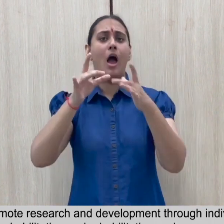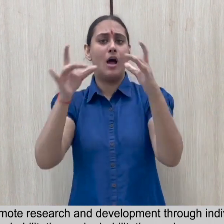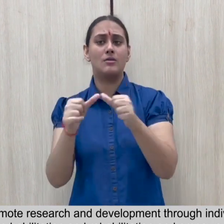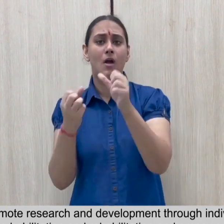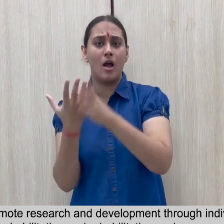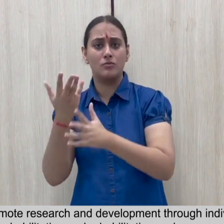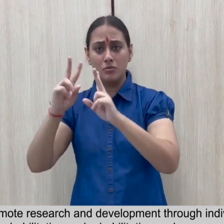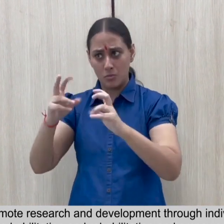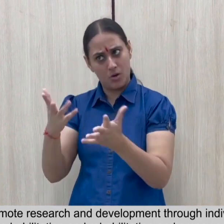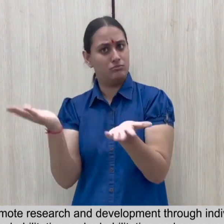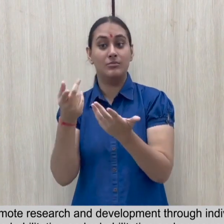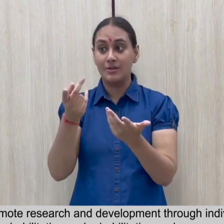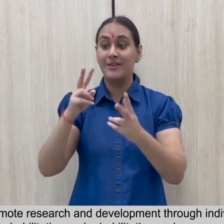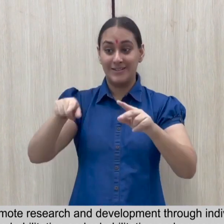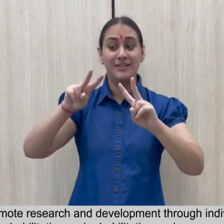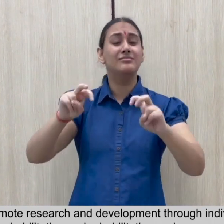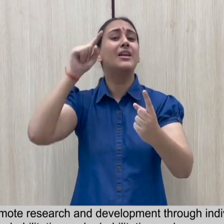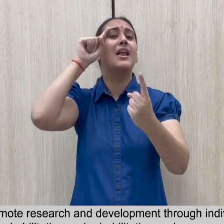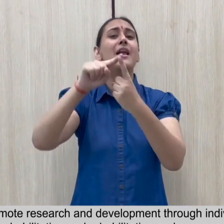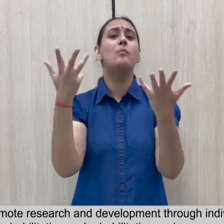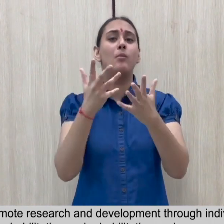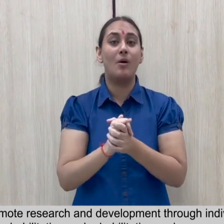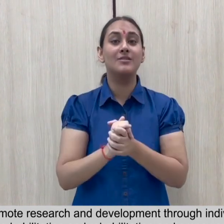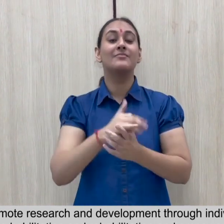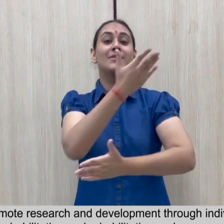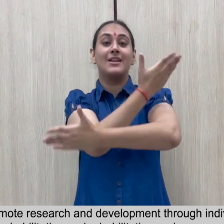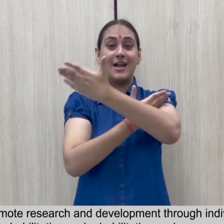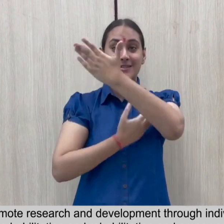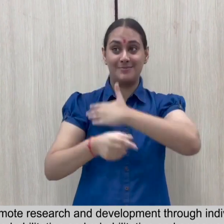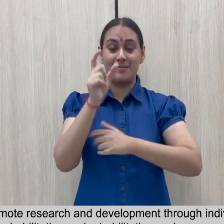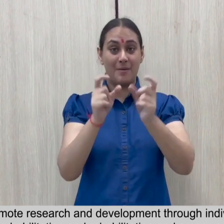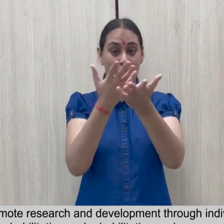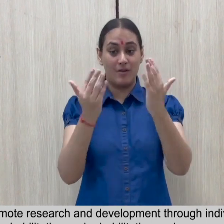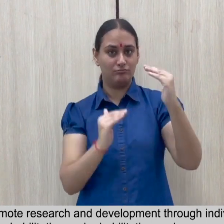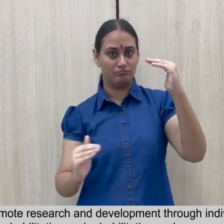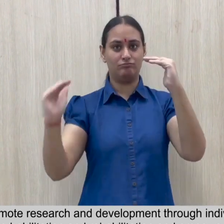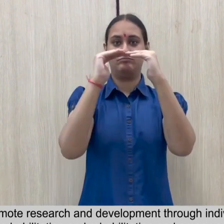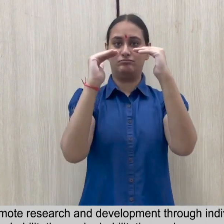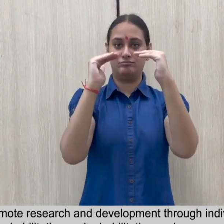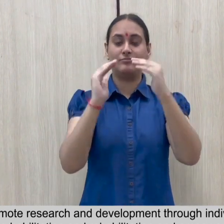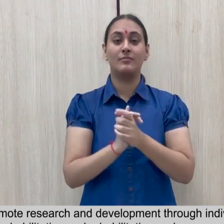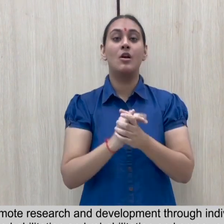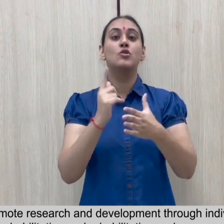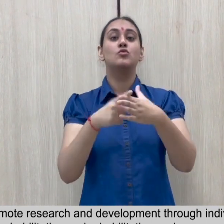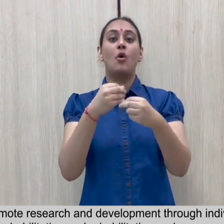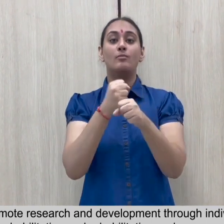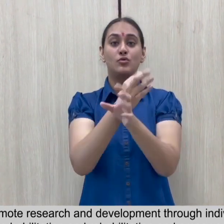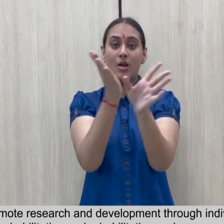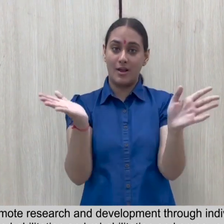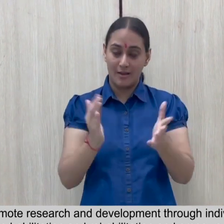individuals, institutions for enhancing habilitation and rehabilitation